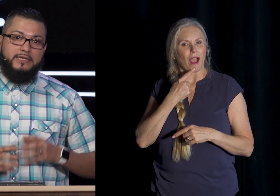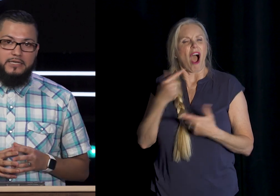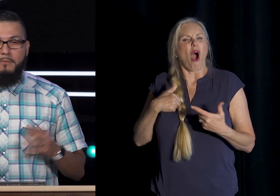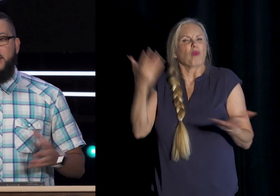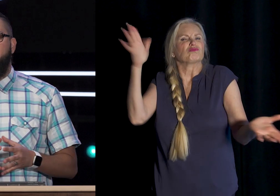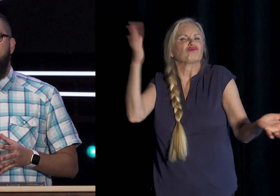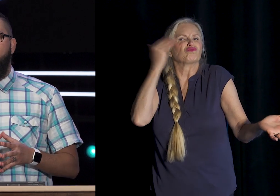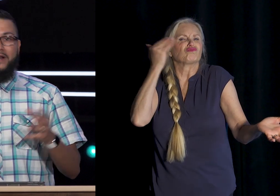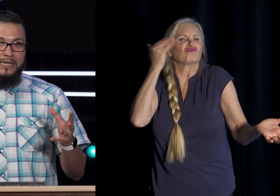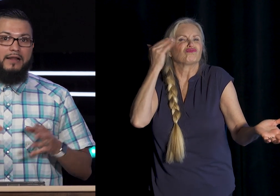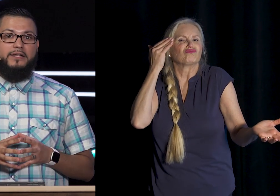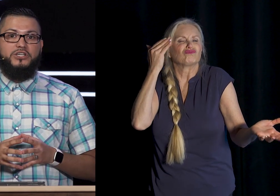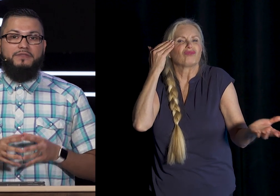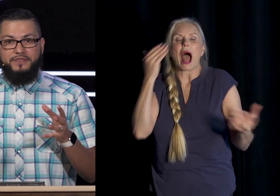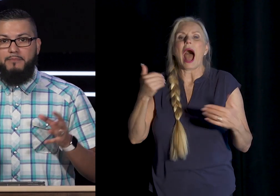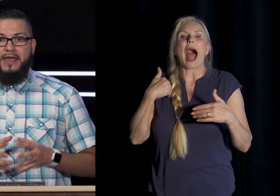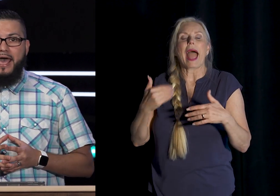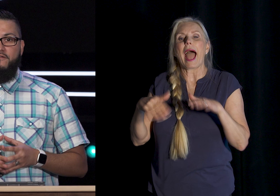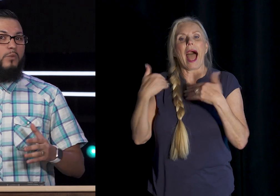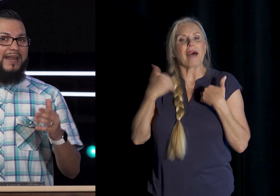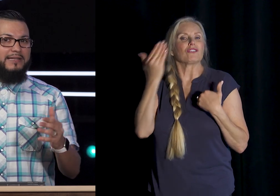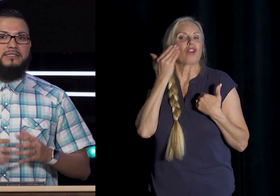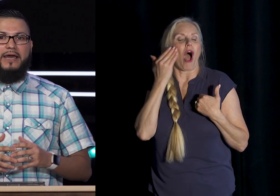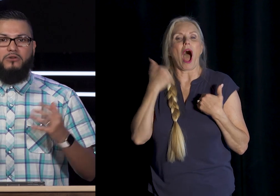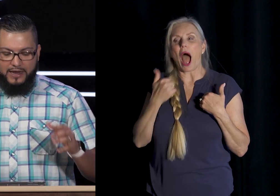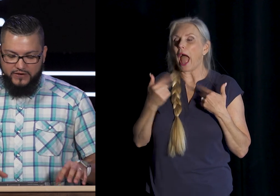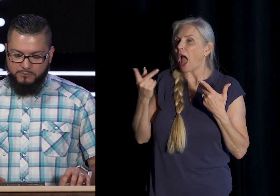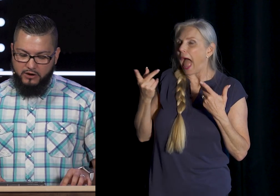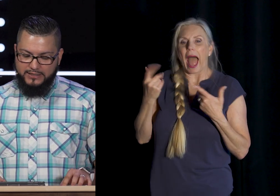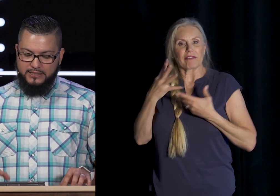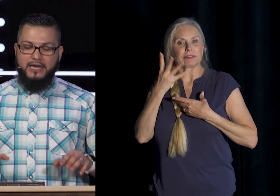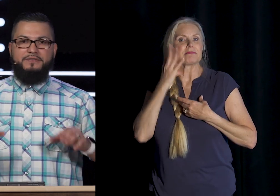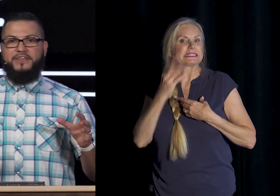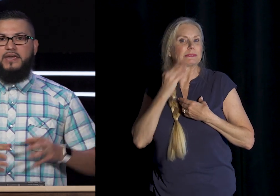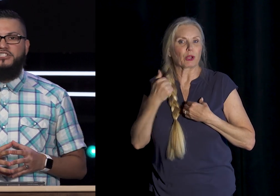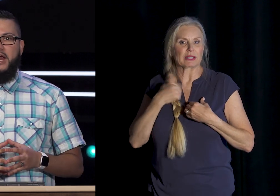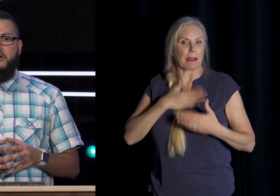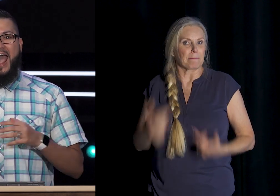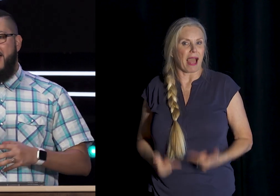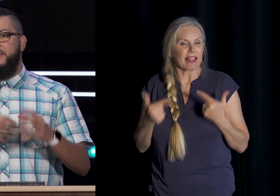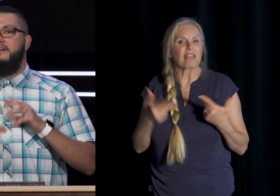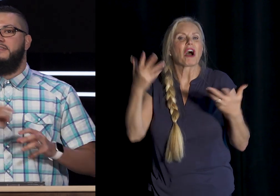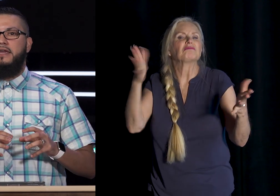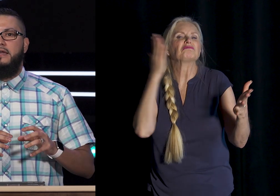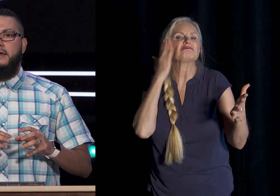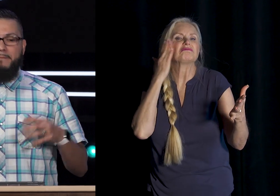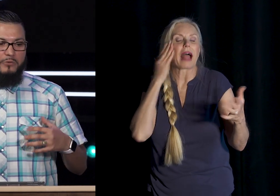Based on What knowledge That they may have Or what insight Or life experiences That they have shared And they think By